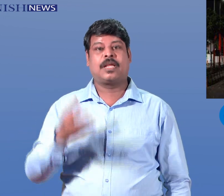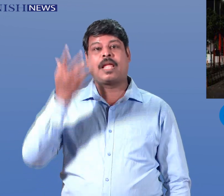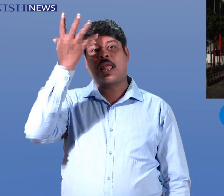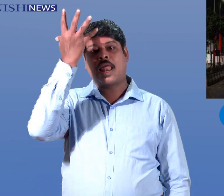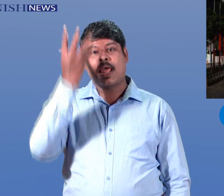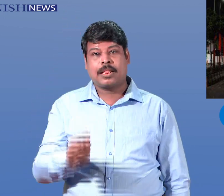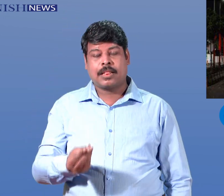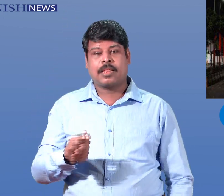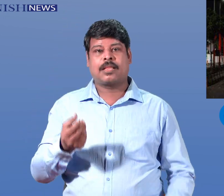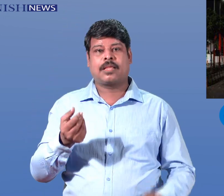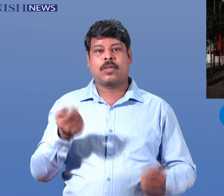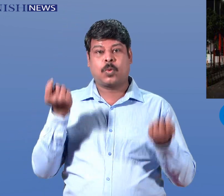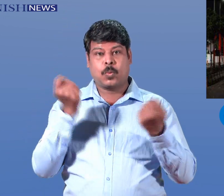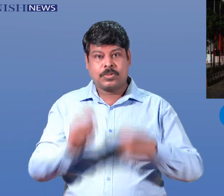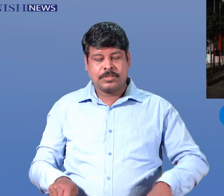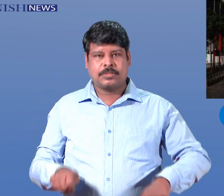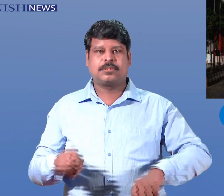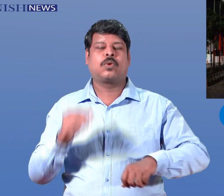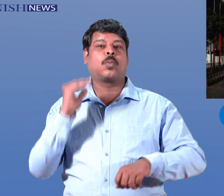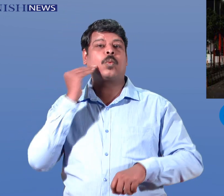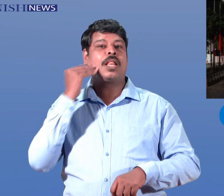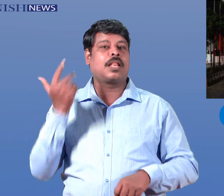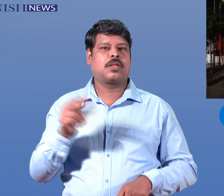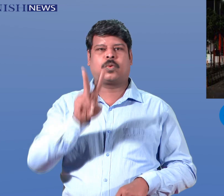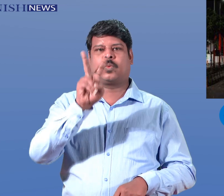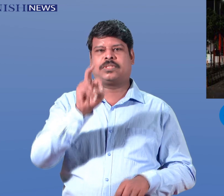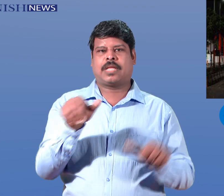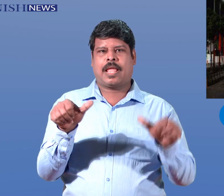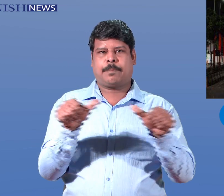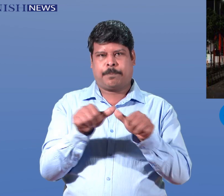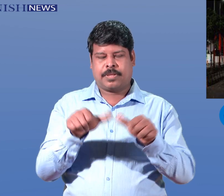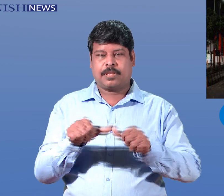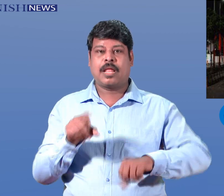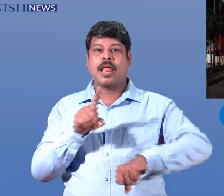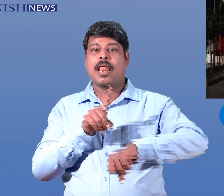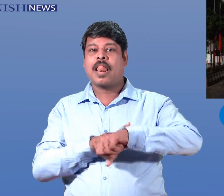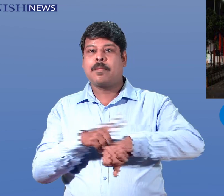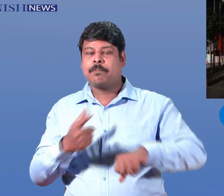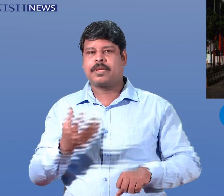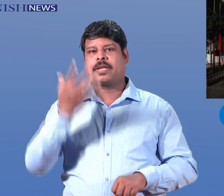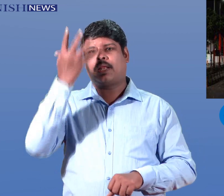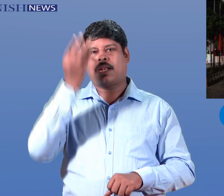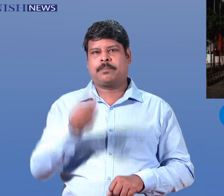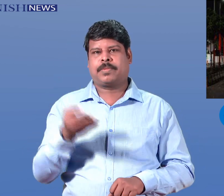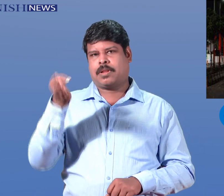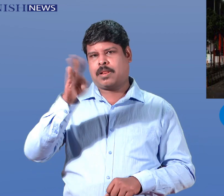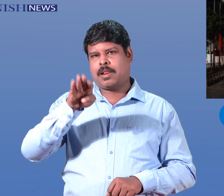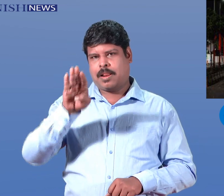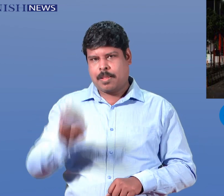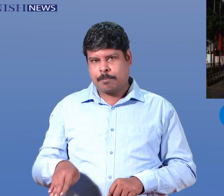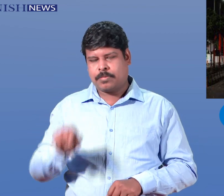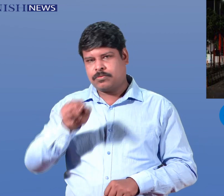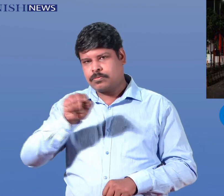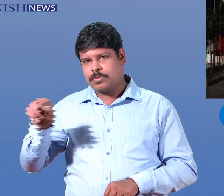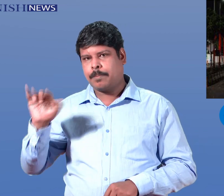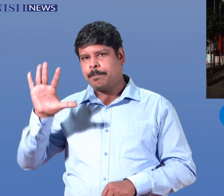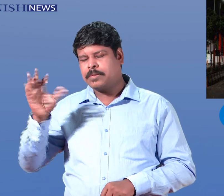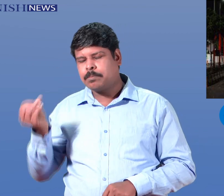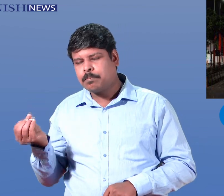5am has come into force from 9pm of April 20th, said the government order issued by the Chief